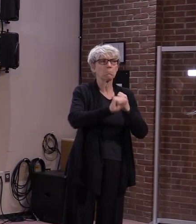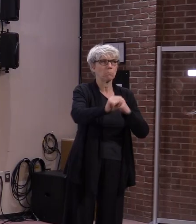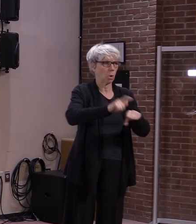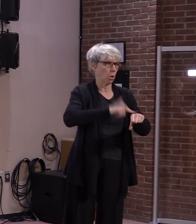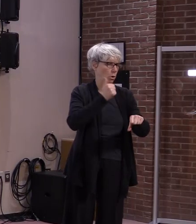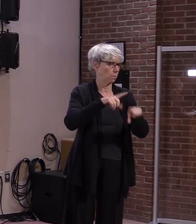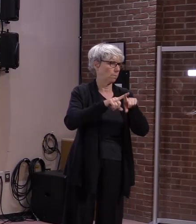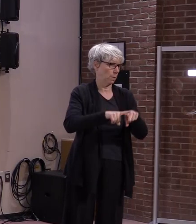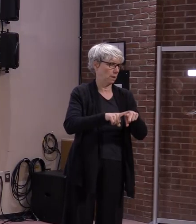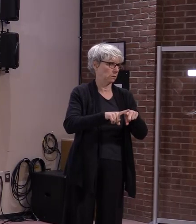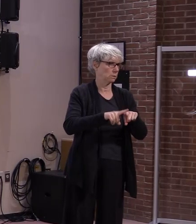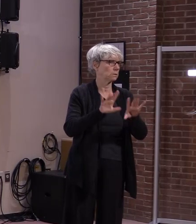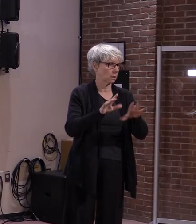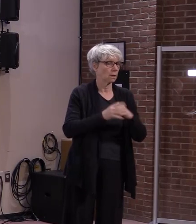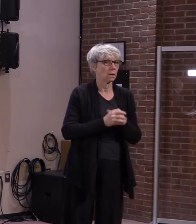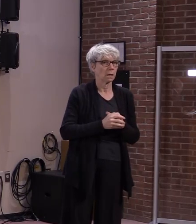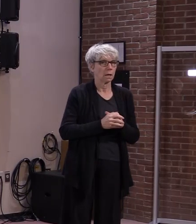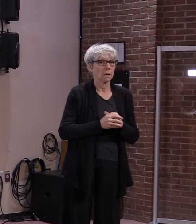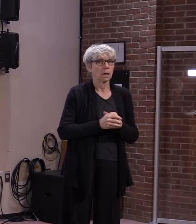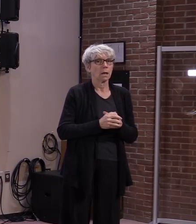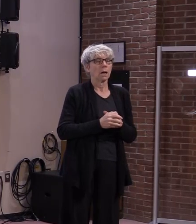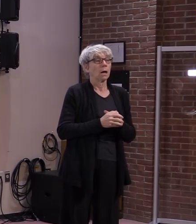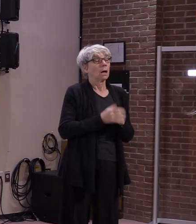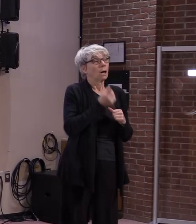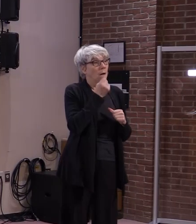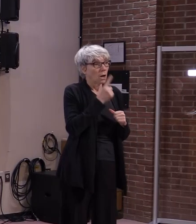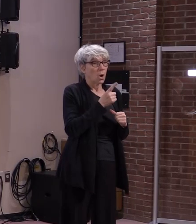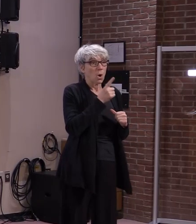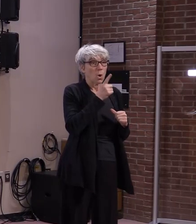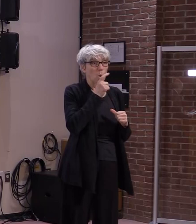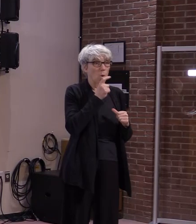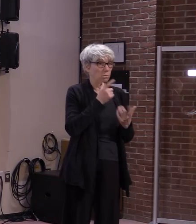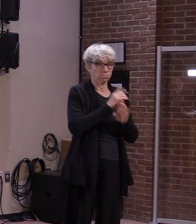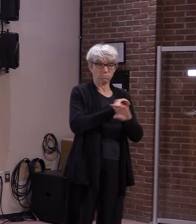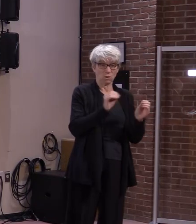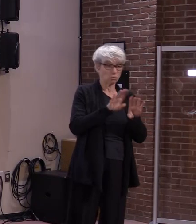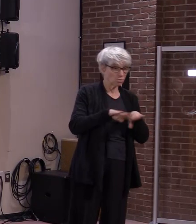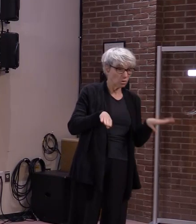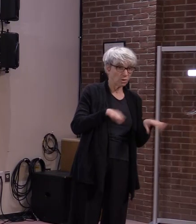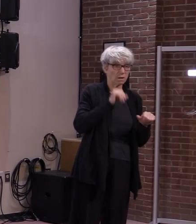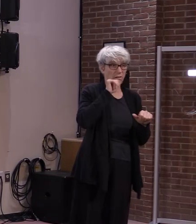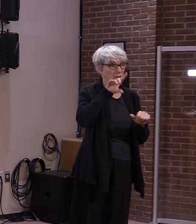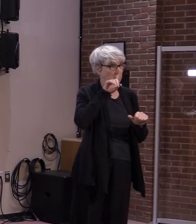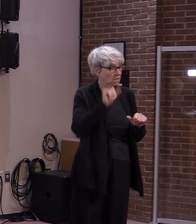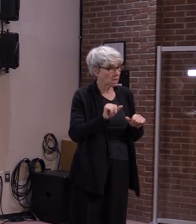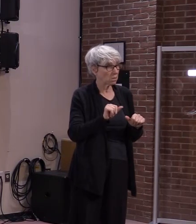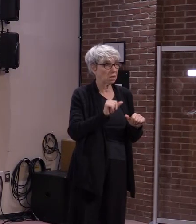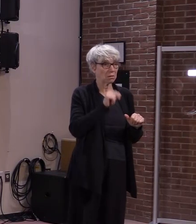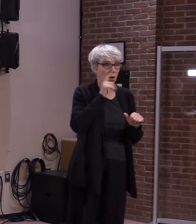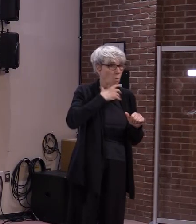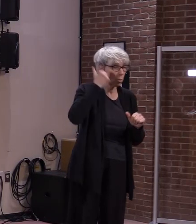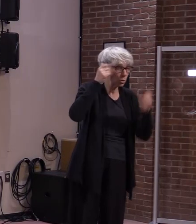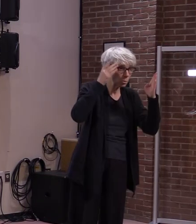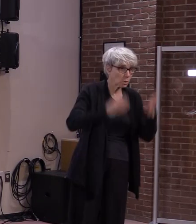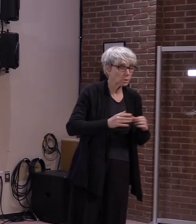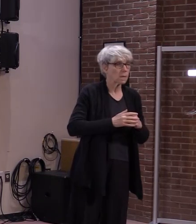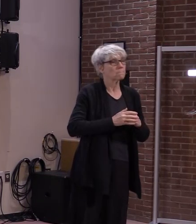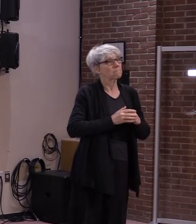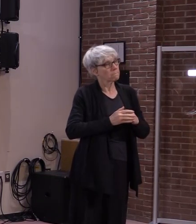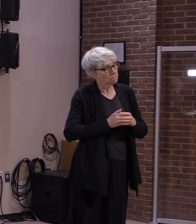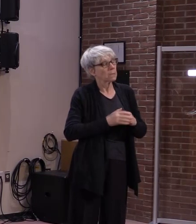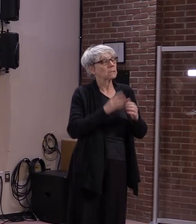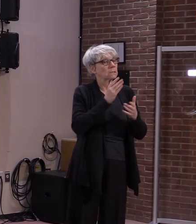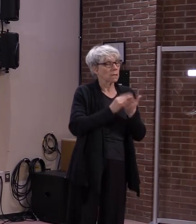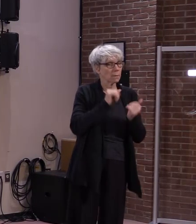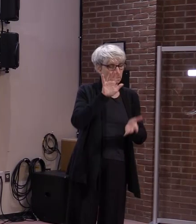Households who will be eligible for continued housing as of July 1st may be eligible for essential payment